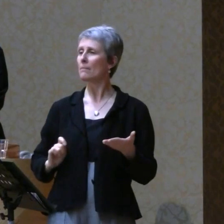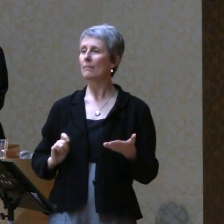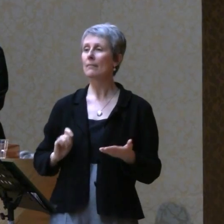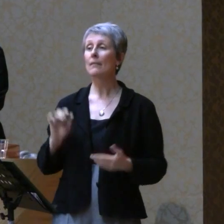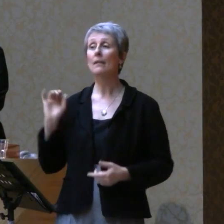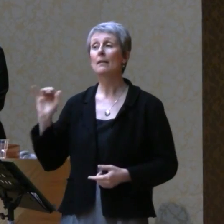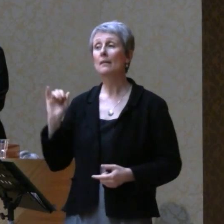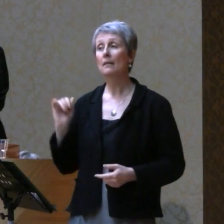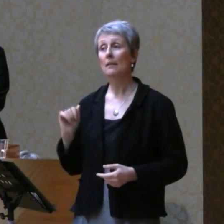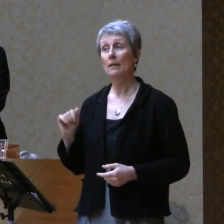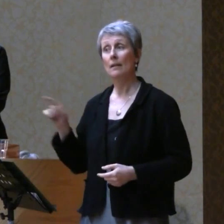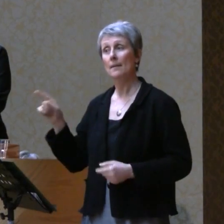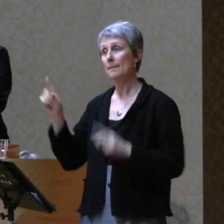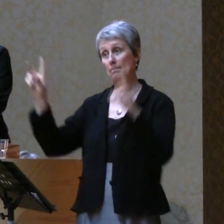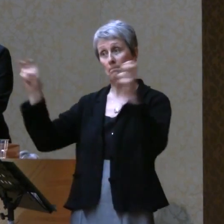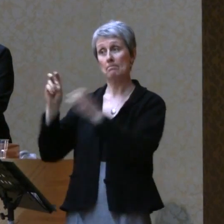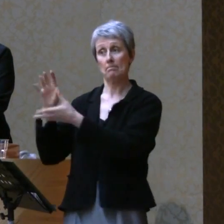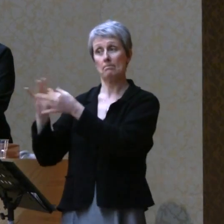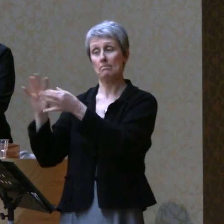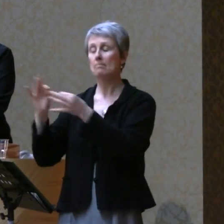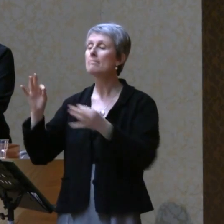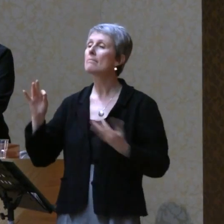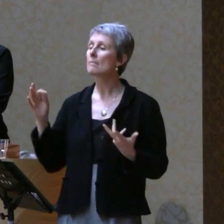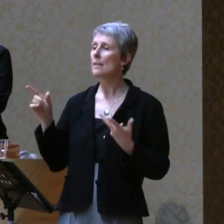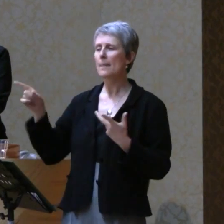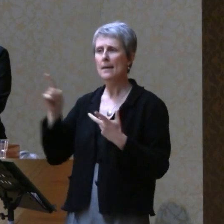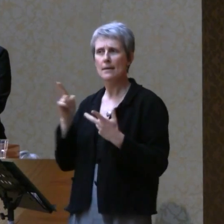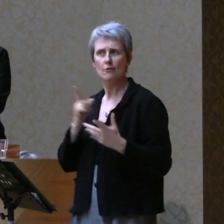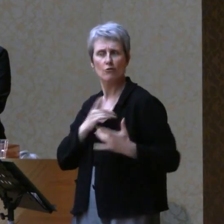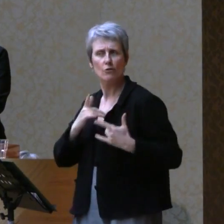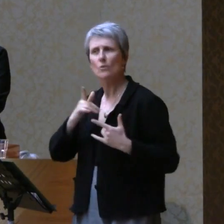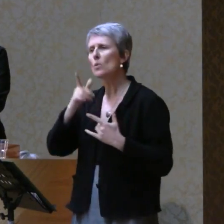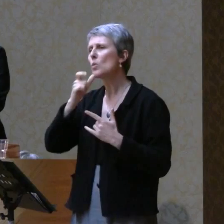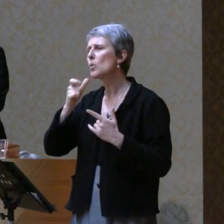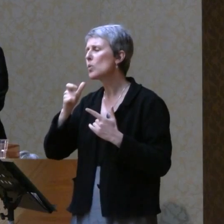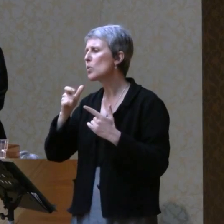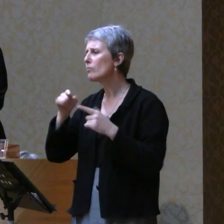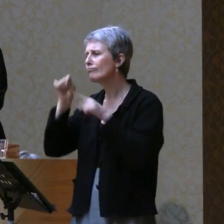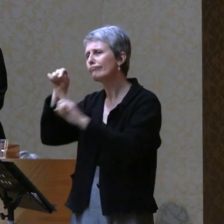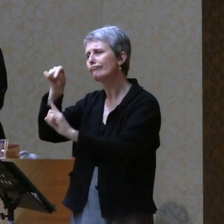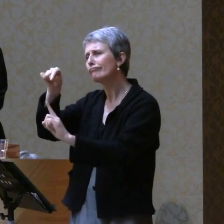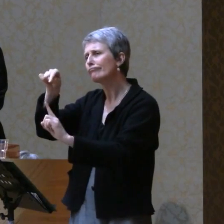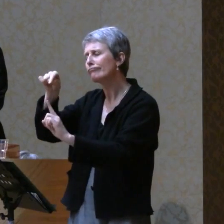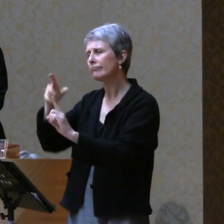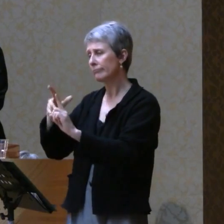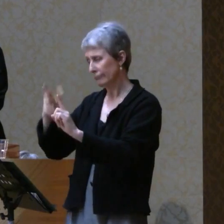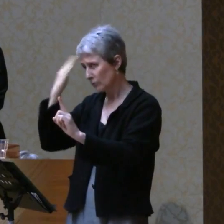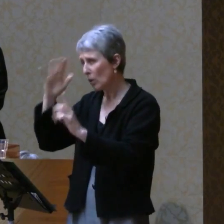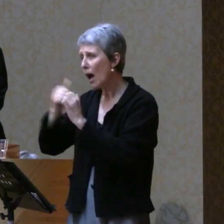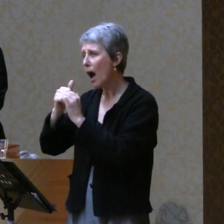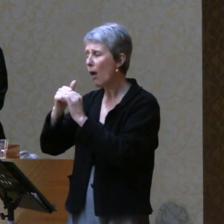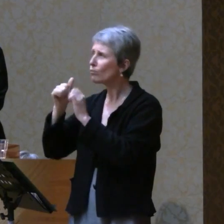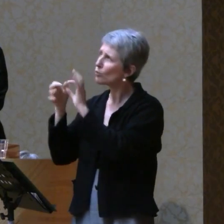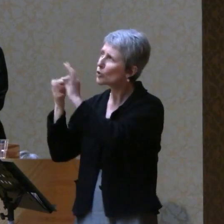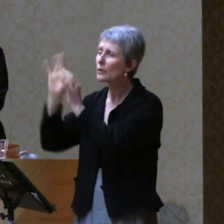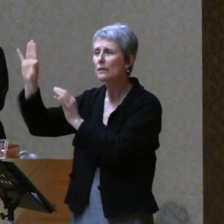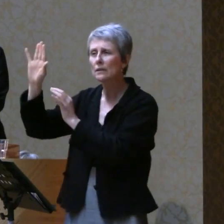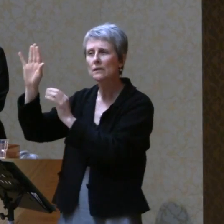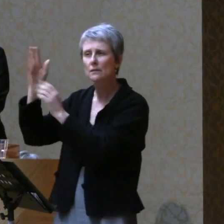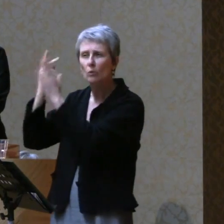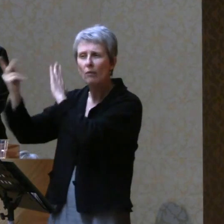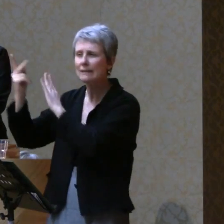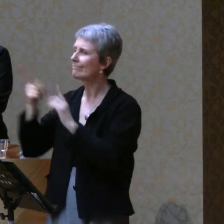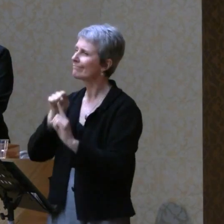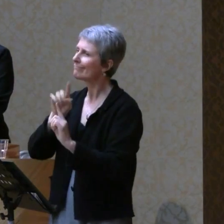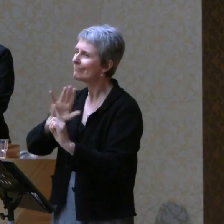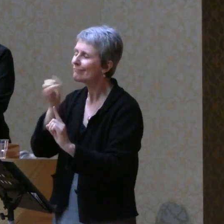Concerned with personalities determining prophecy. Worry that self-imposed isolation of certain